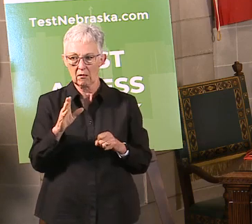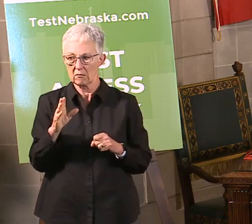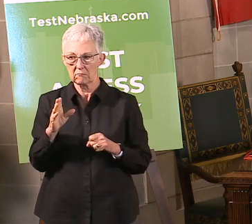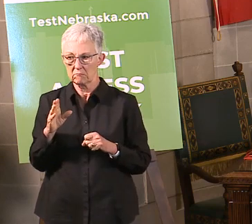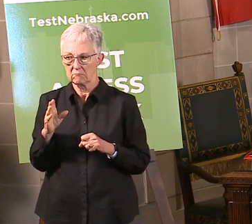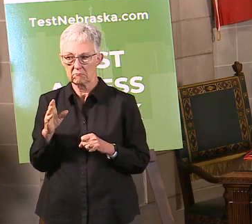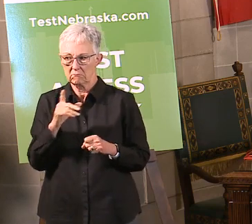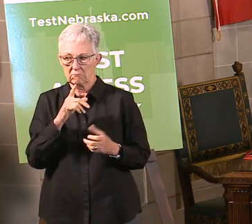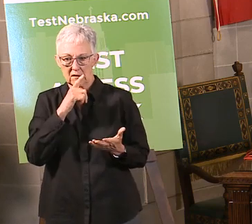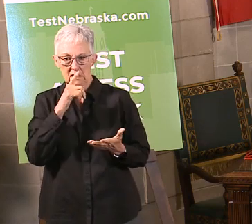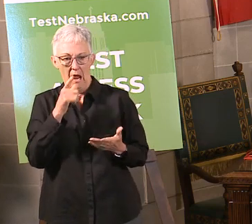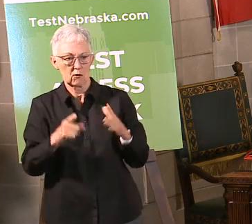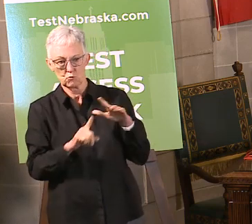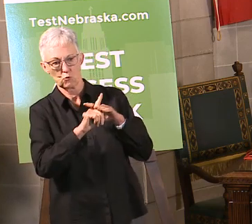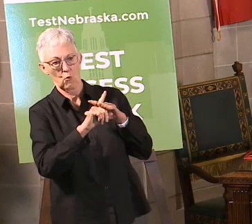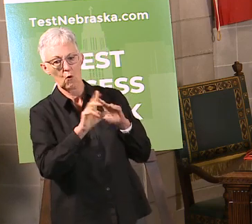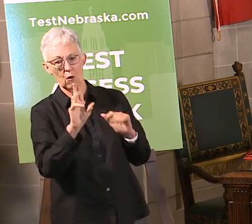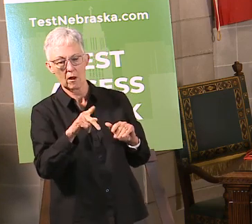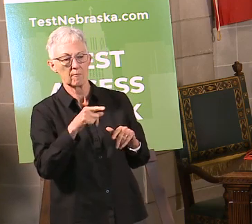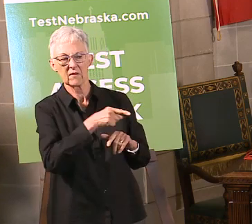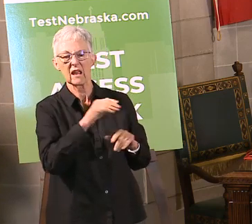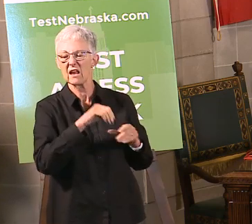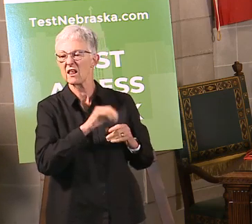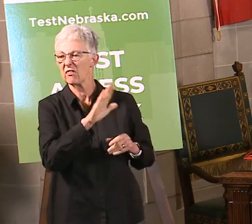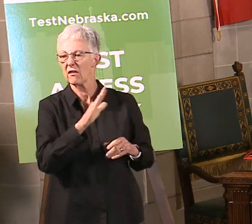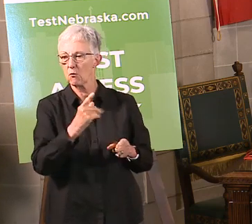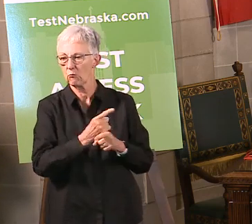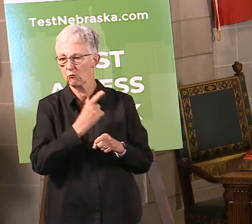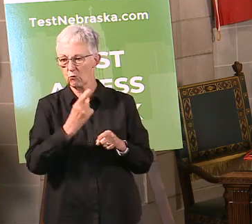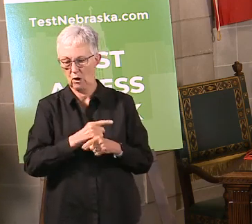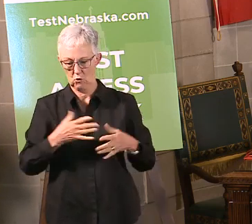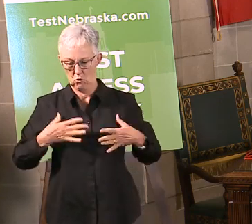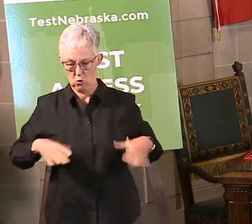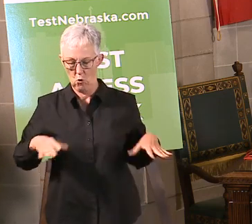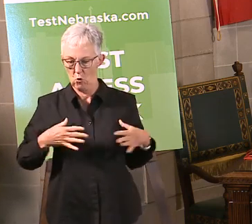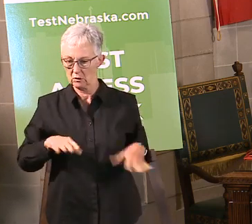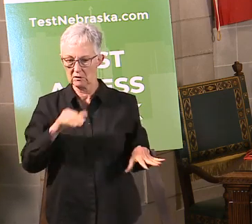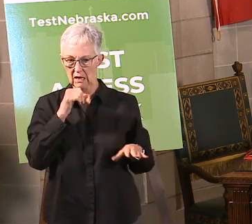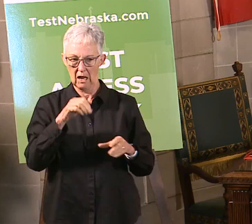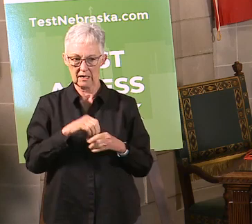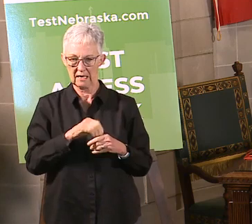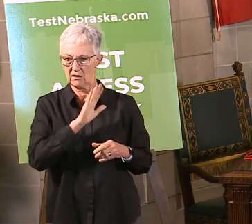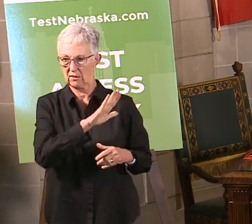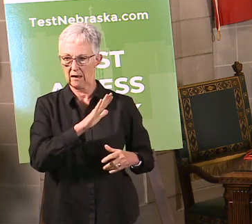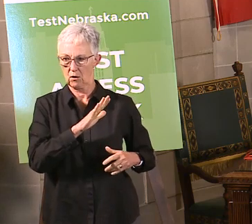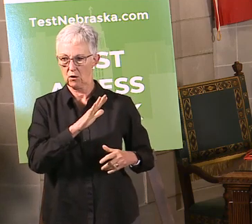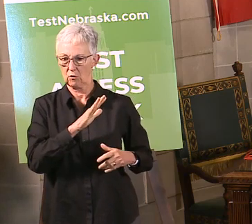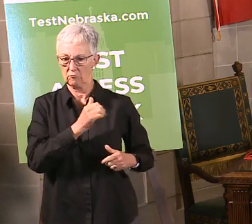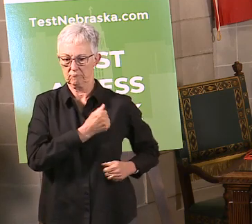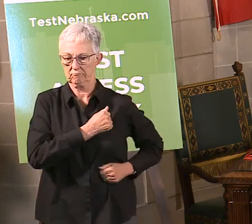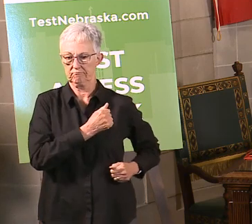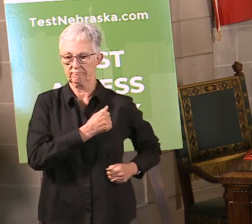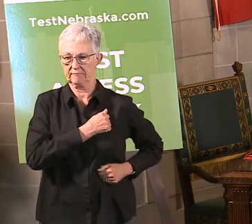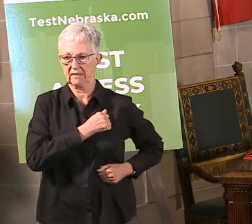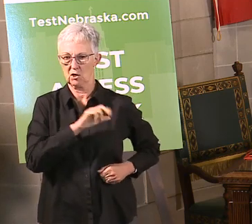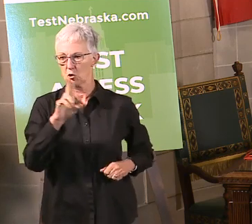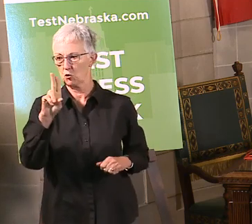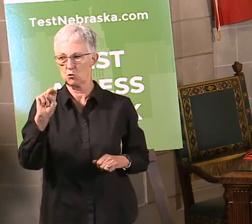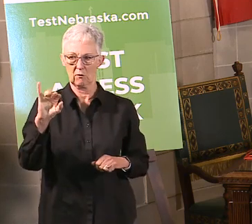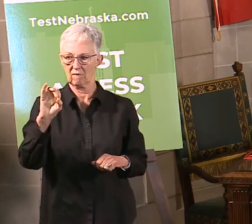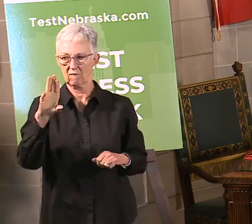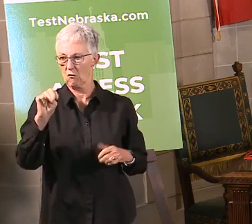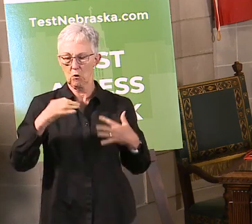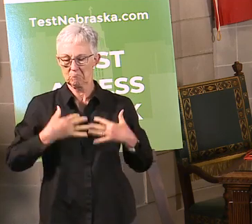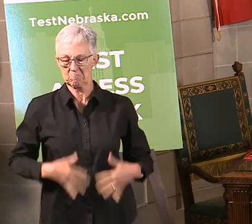they'll be just in, you know, regular whatever the polling workers are going to be wearing kind of thing. So, but they'll be available to help